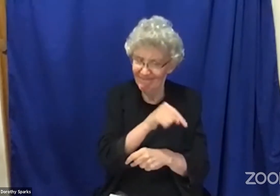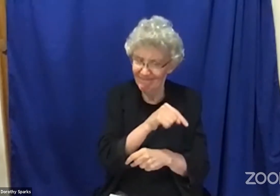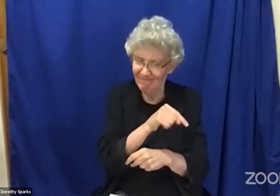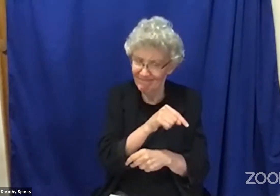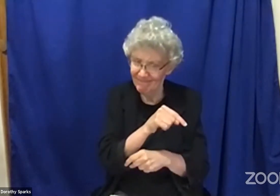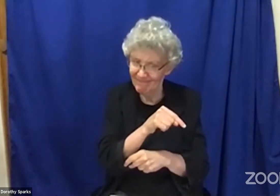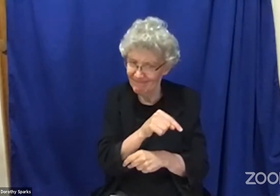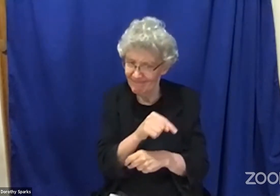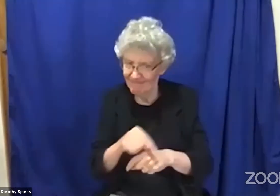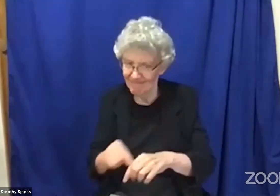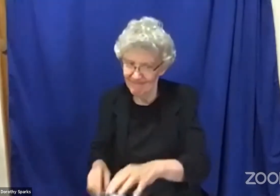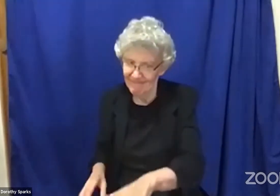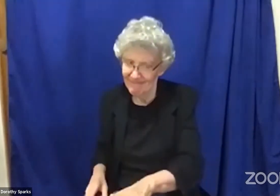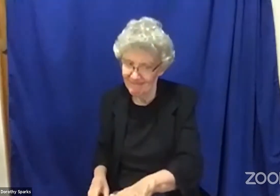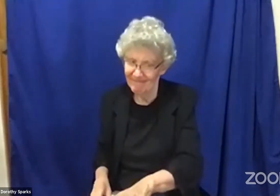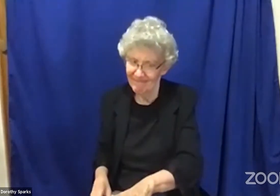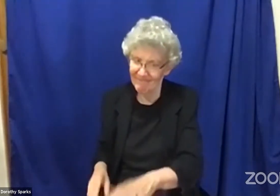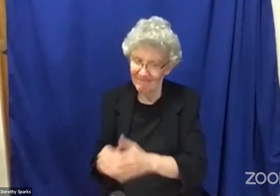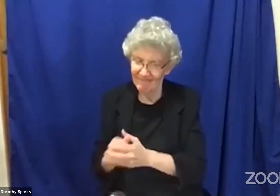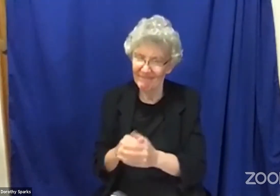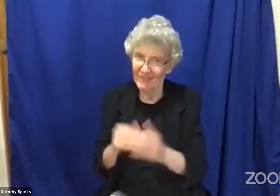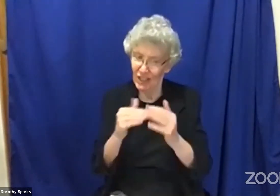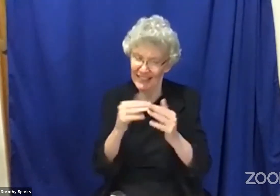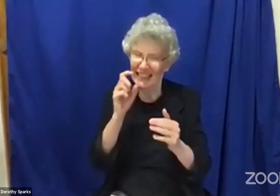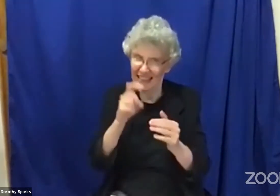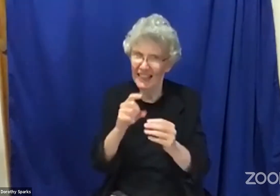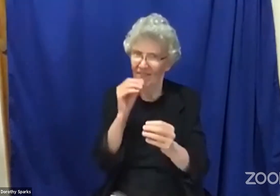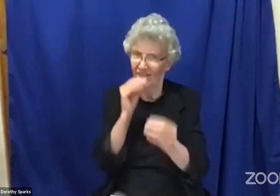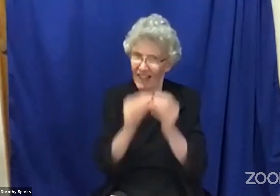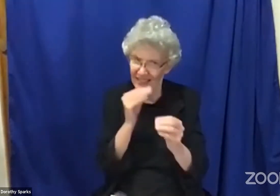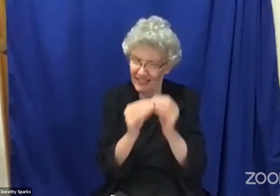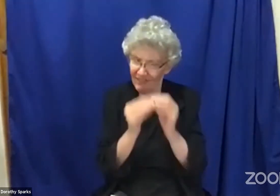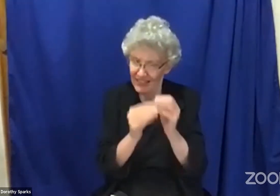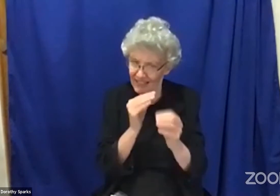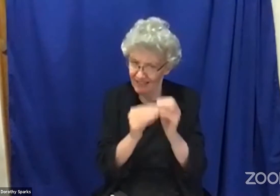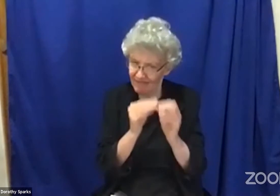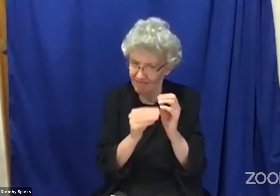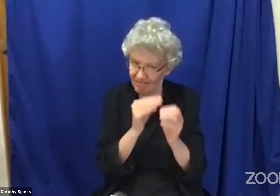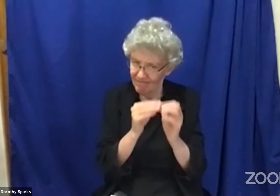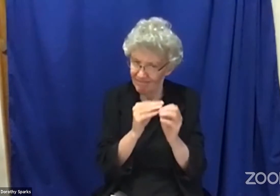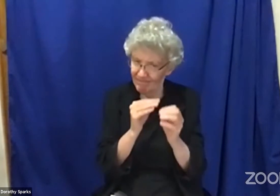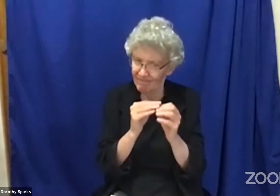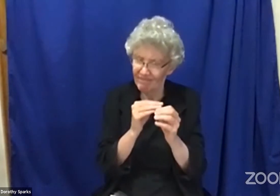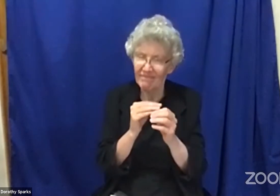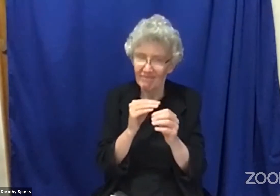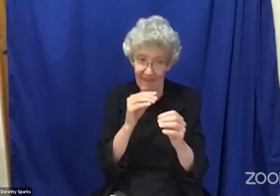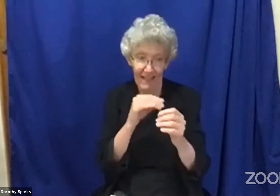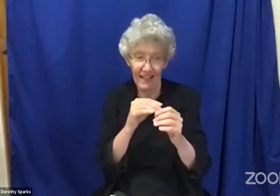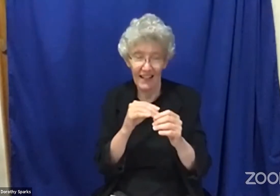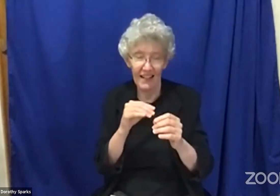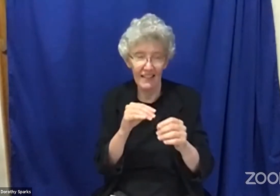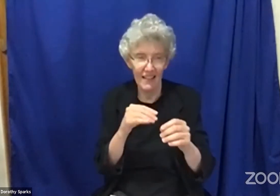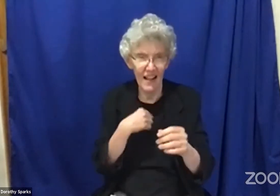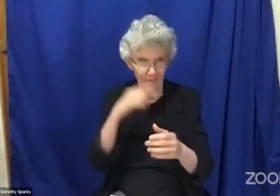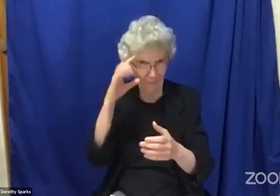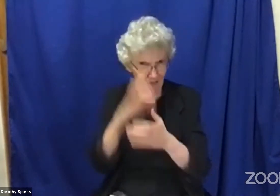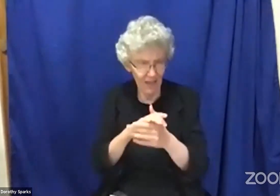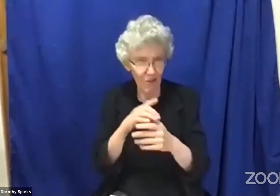and we need to fix and rectify our justice system so that it is just and